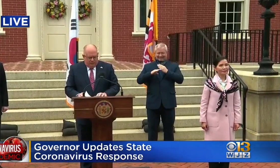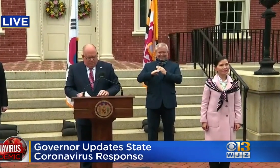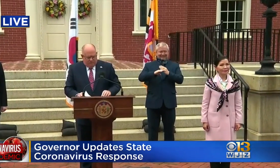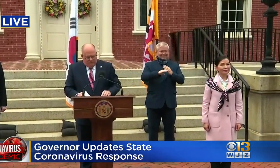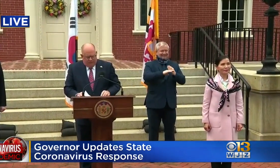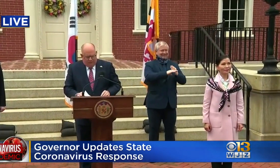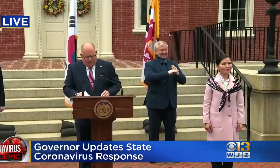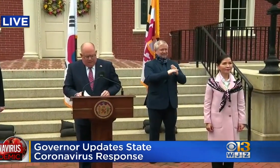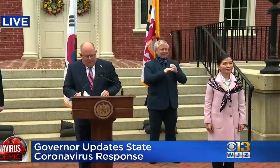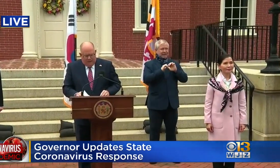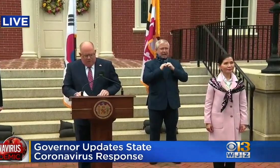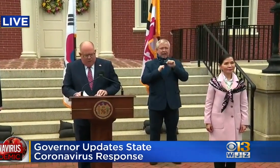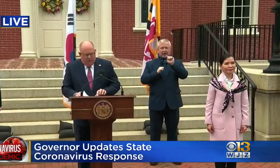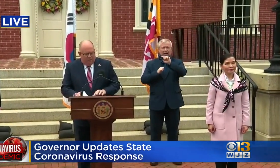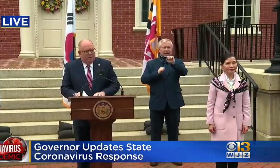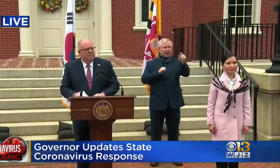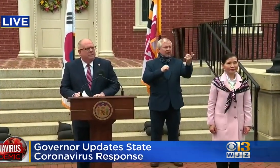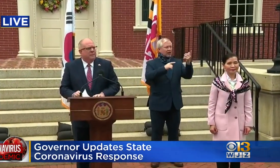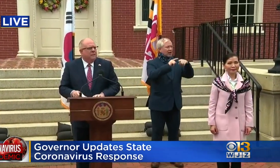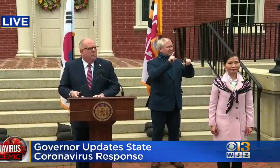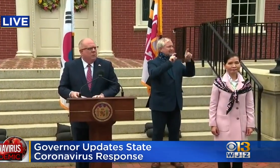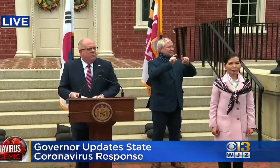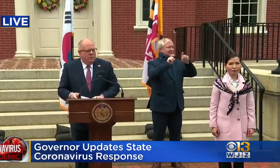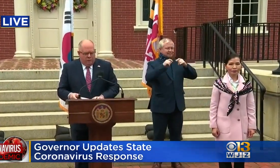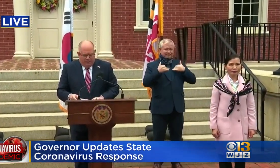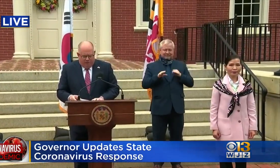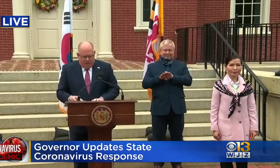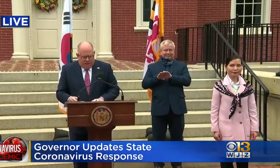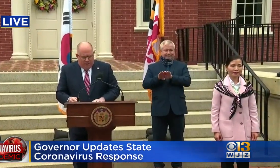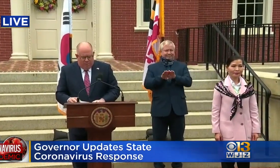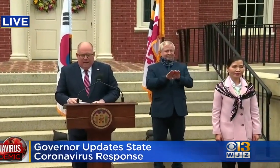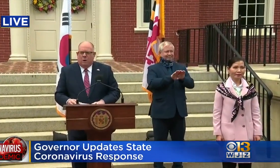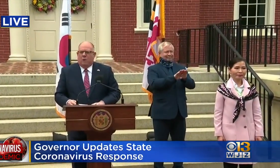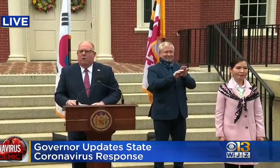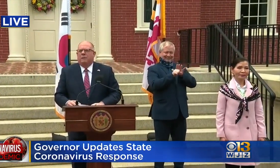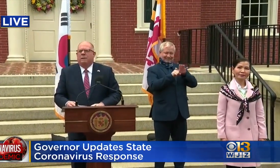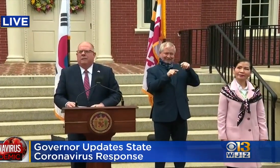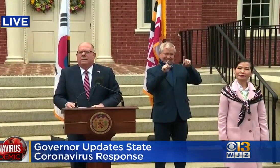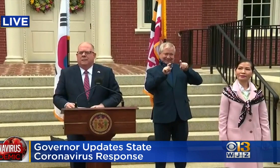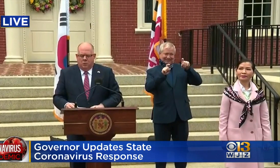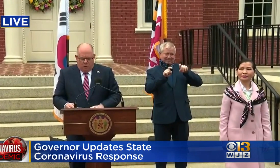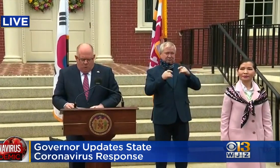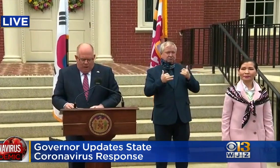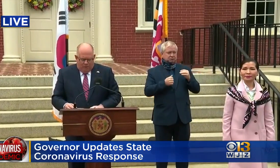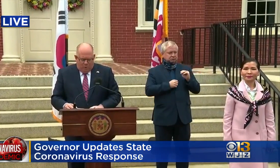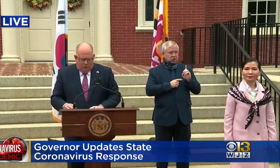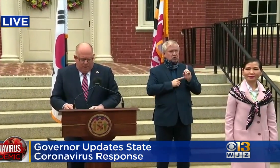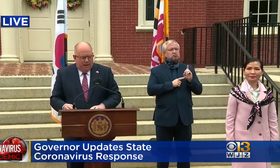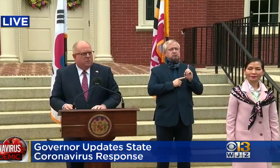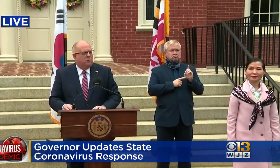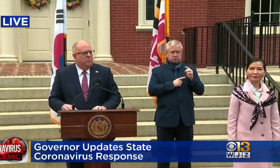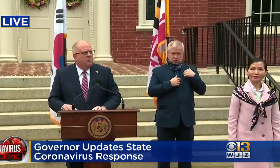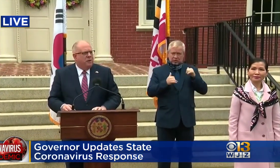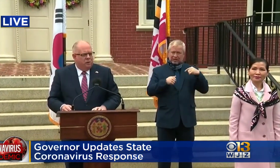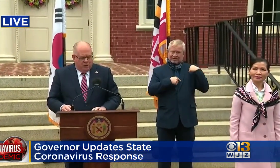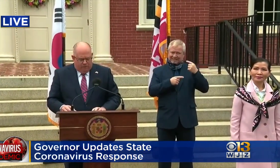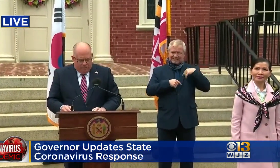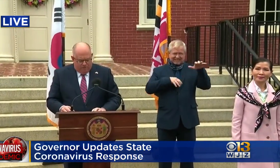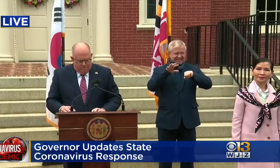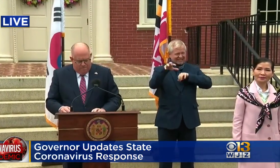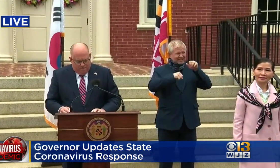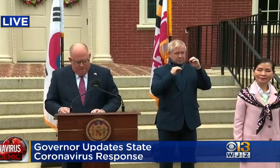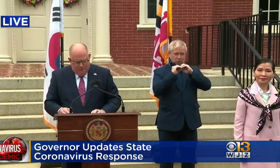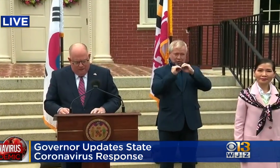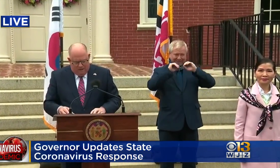states. Here in Maryland, we've been doing everything in our power to acquire more tests from the federal